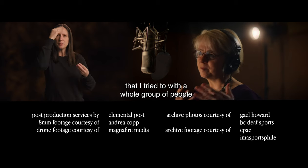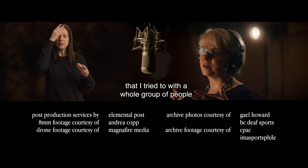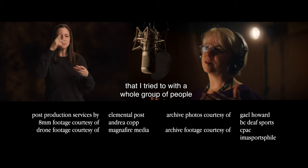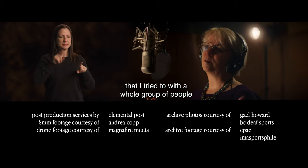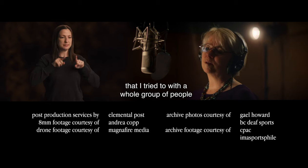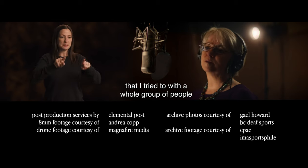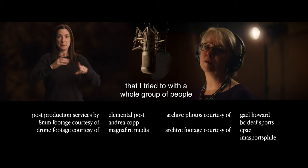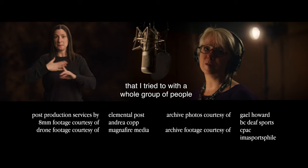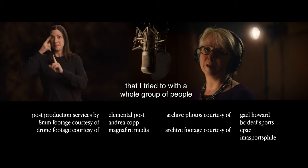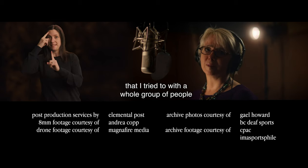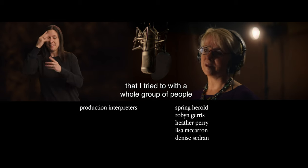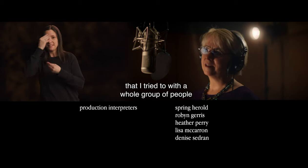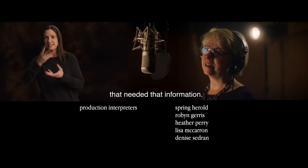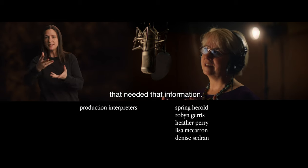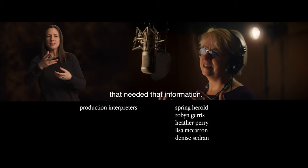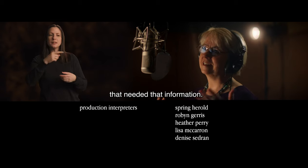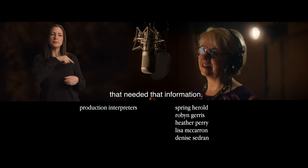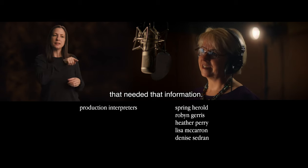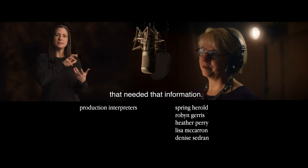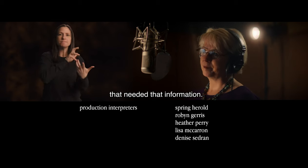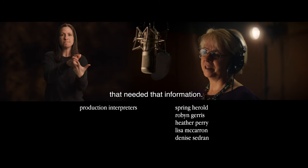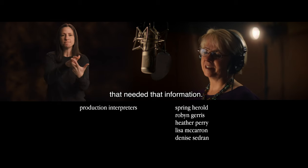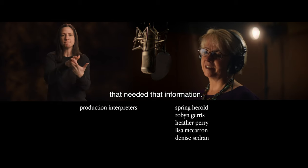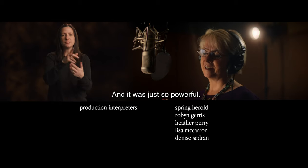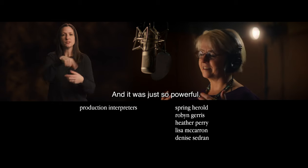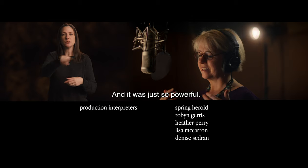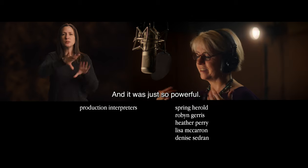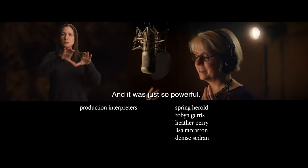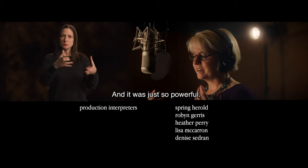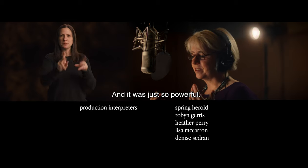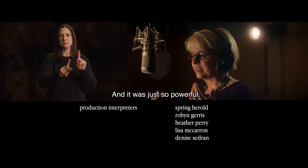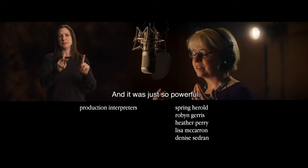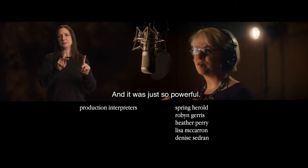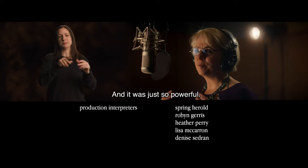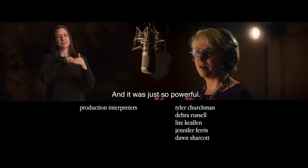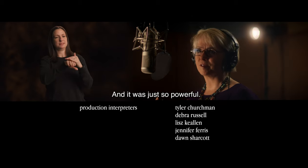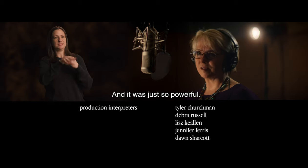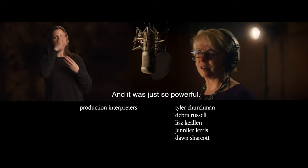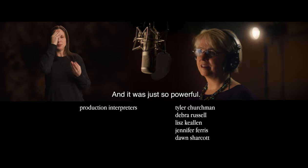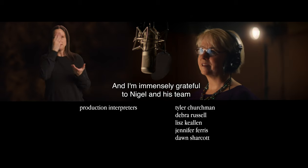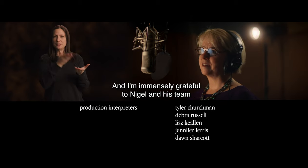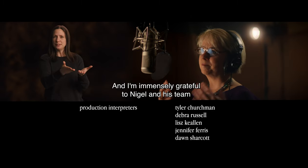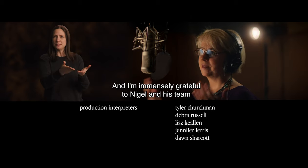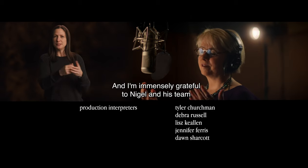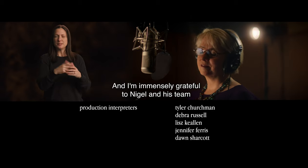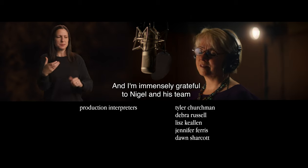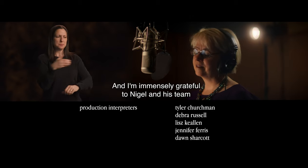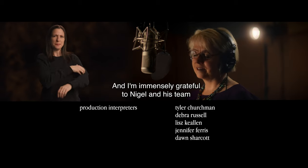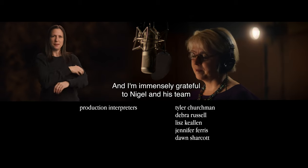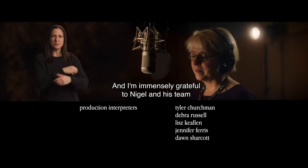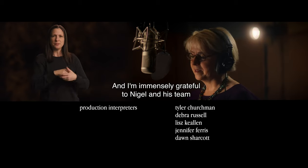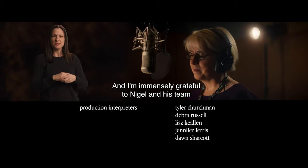with a whole group of people that needed that information. And it was just so powerful. And I'm